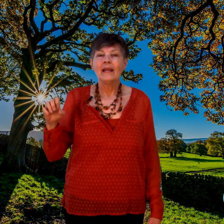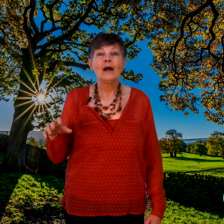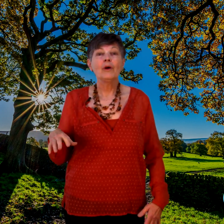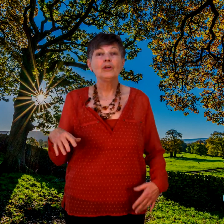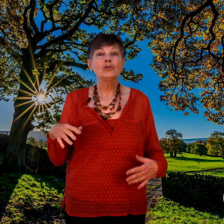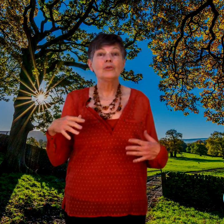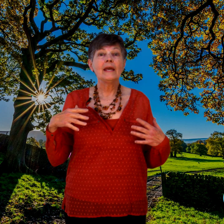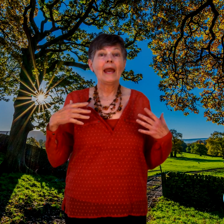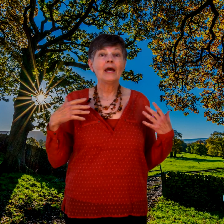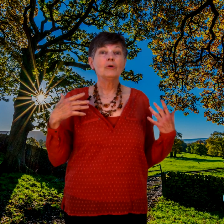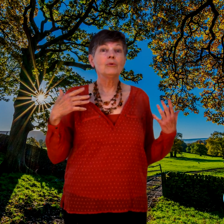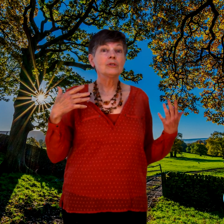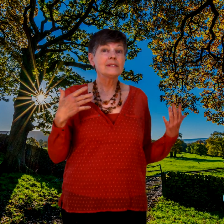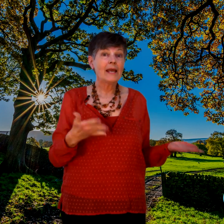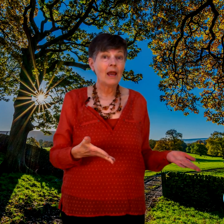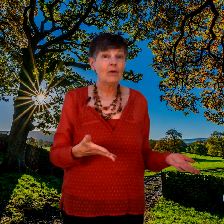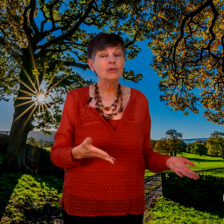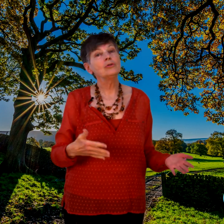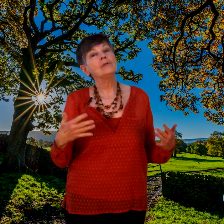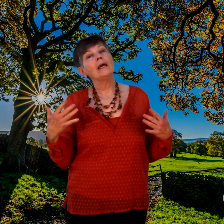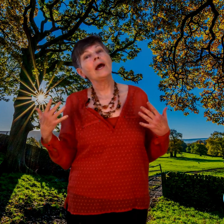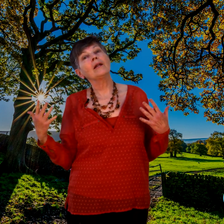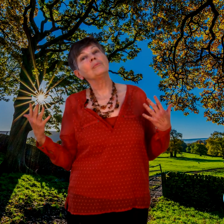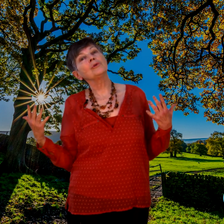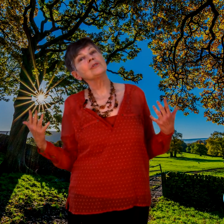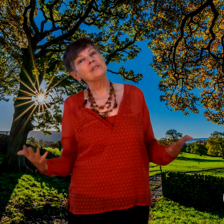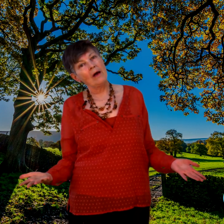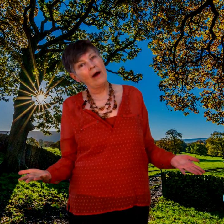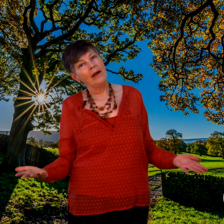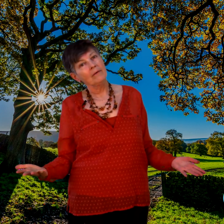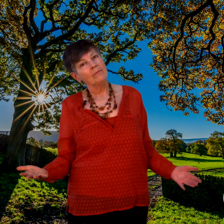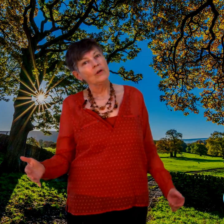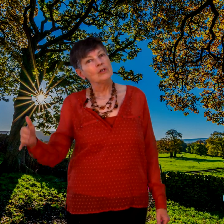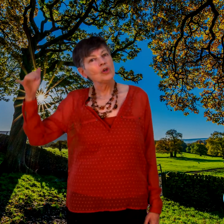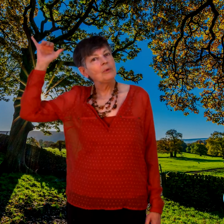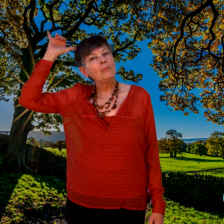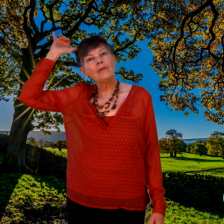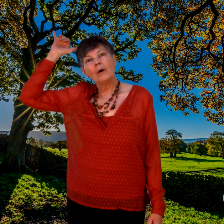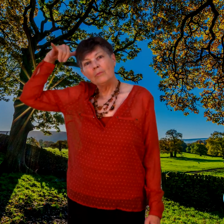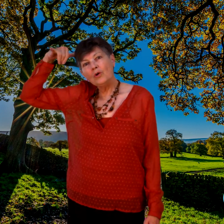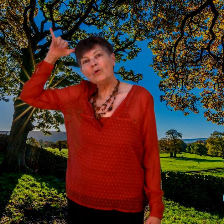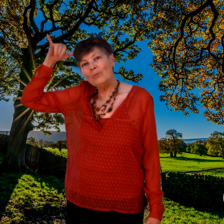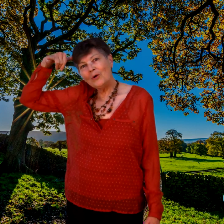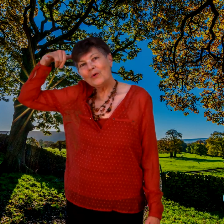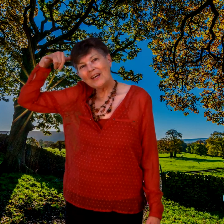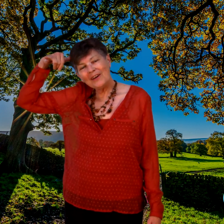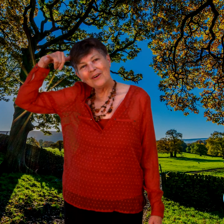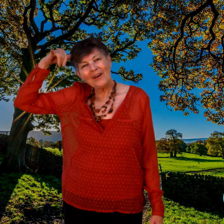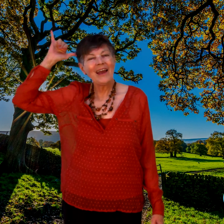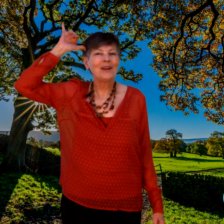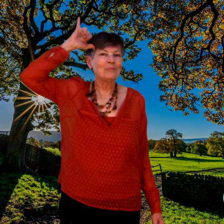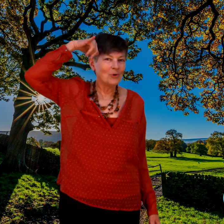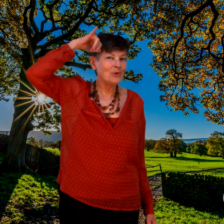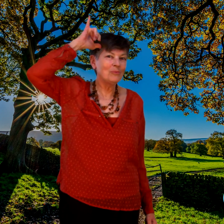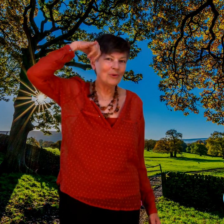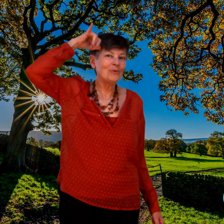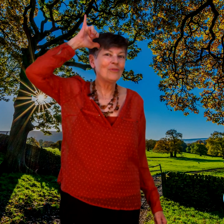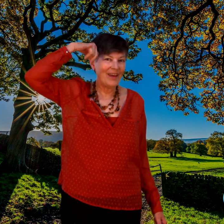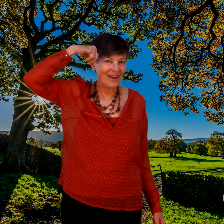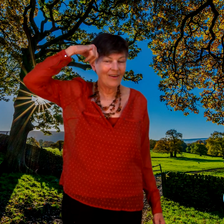Now when you do the animal sound, you do the animal sign. So it'll be with a moo-moo here and a moo-moo there.